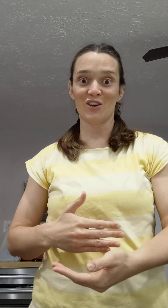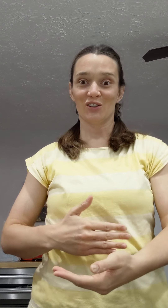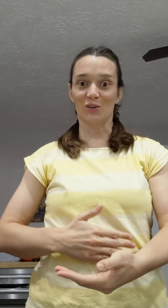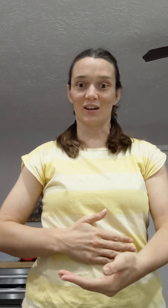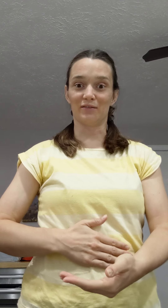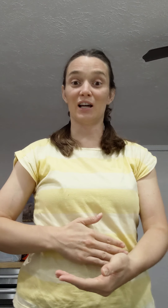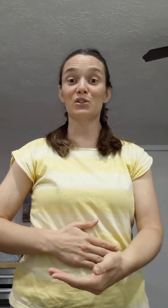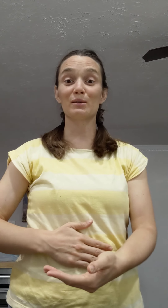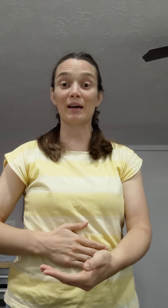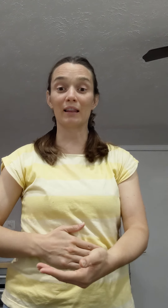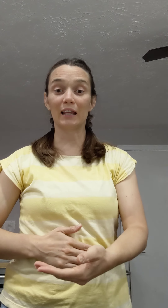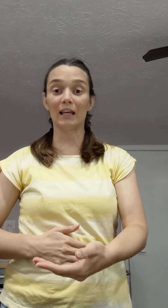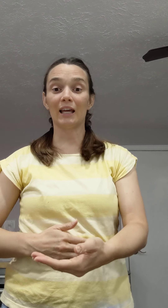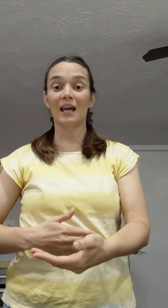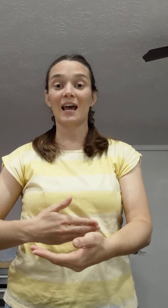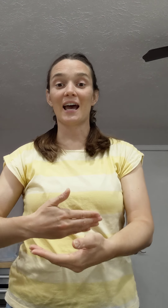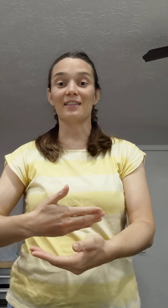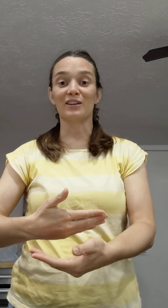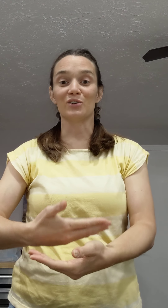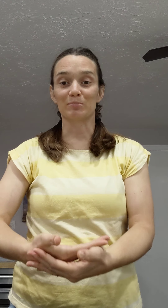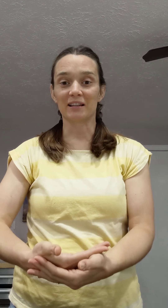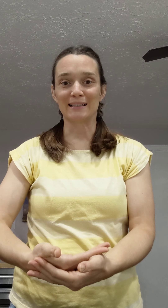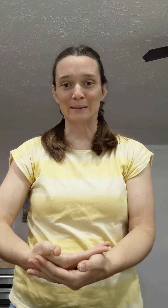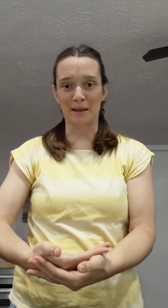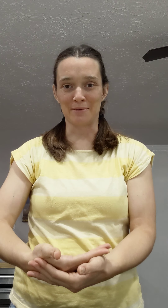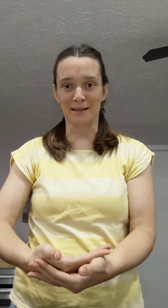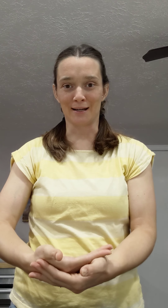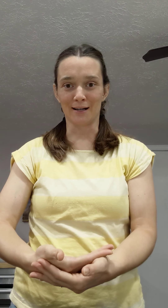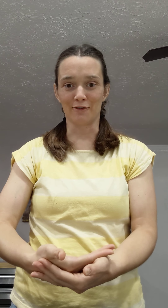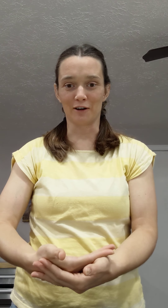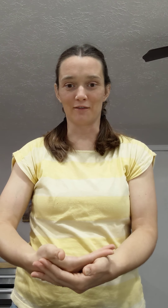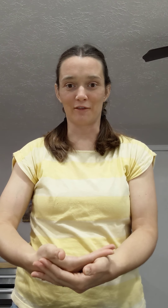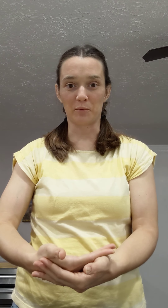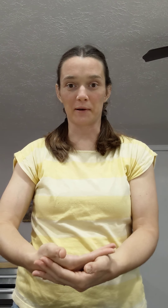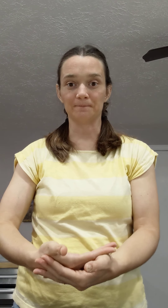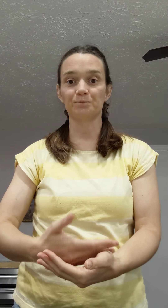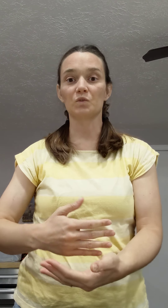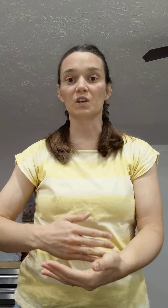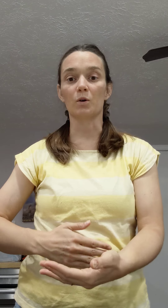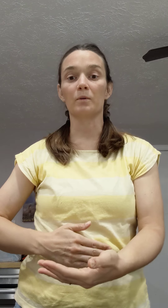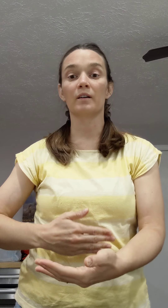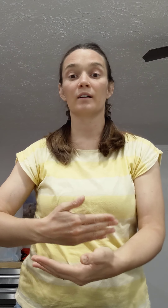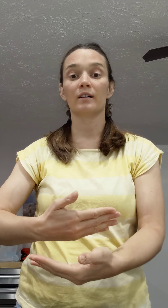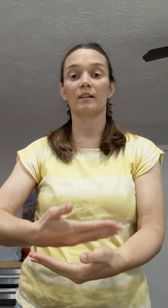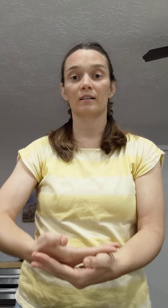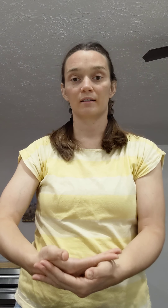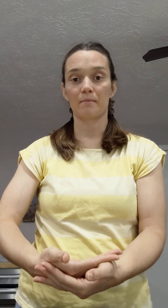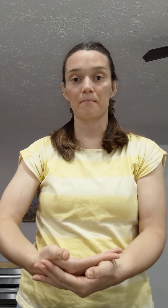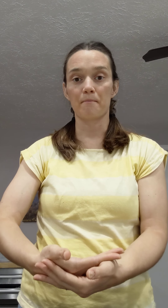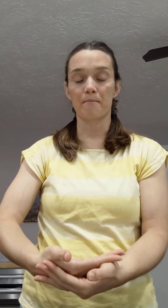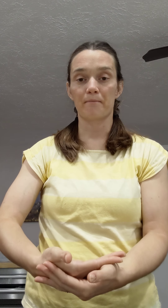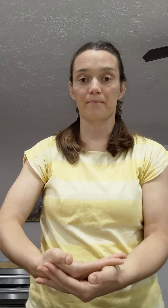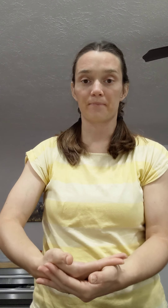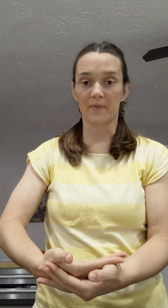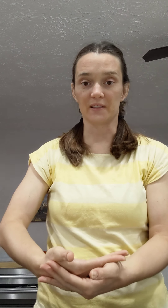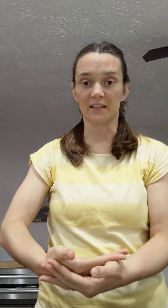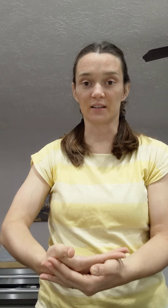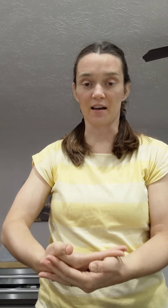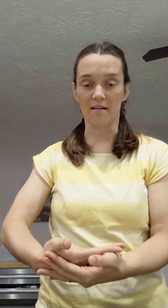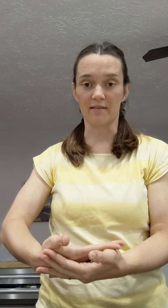So you kind of touch the belly and then you just place the baby here in front of everyone. So this is a